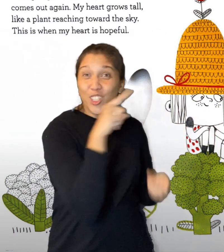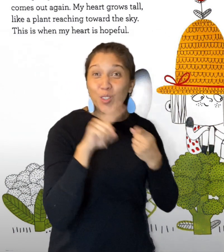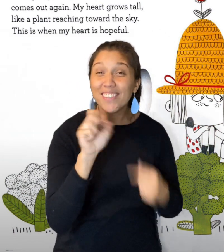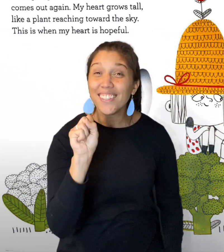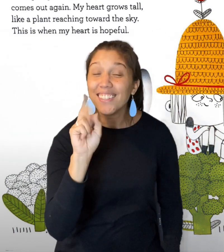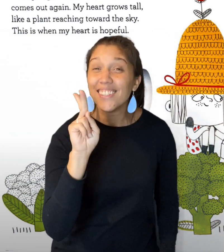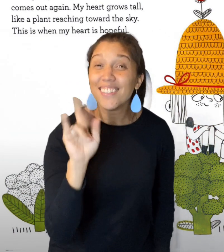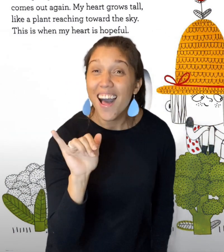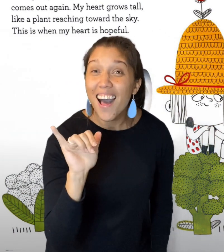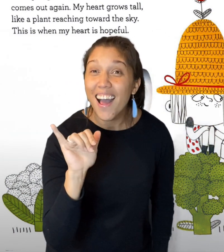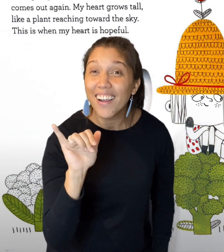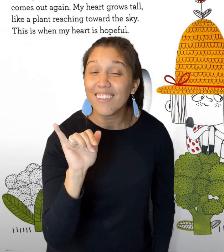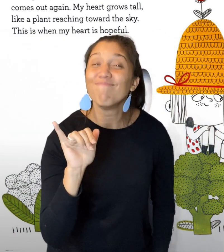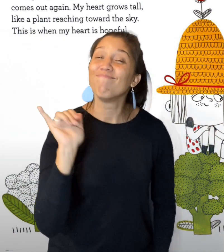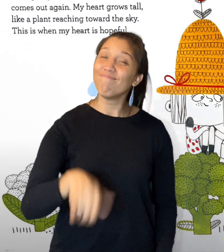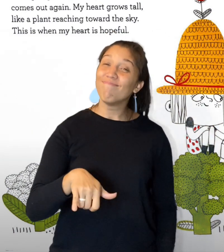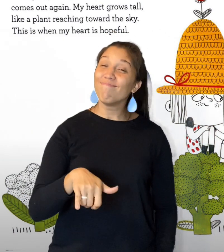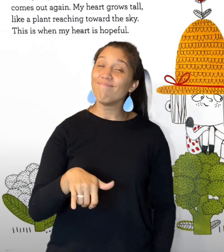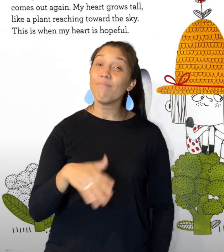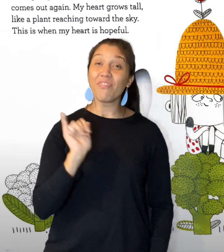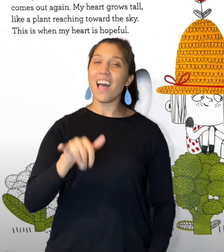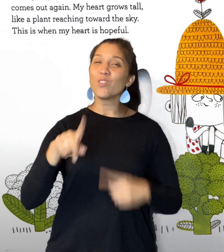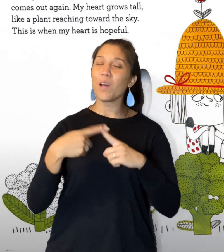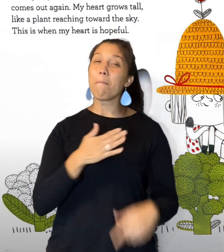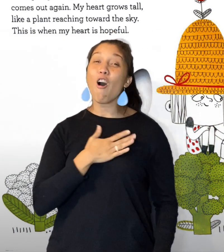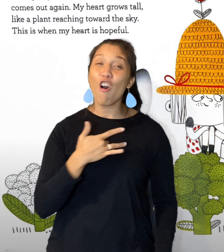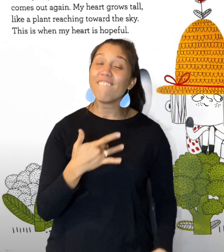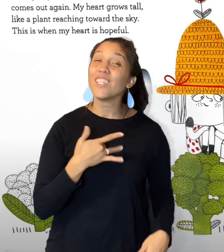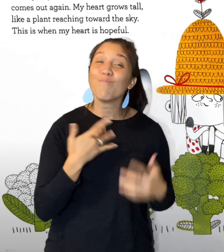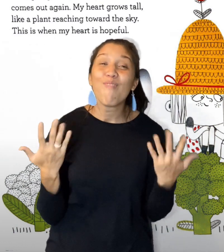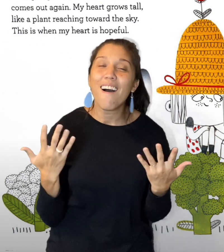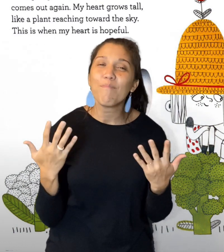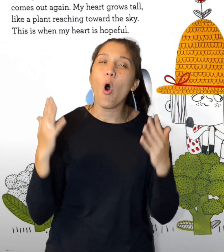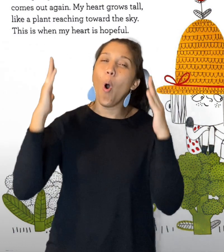the sky. This is when my heart is hopeful.